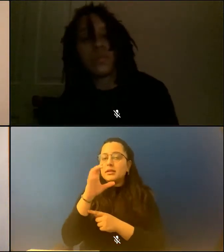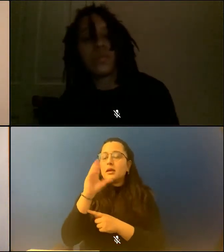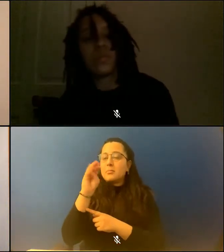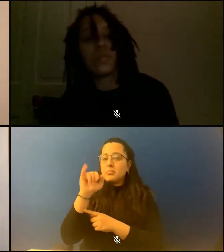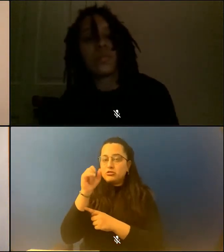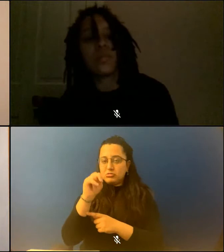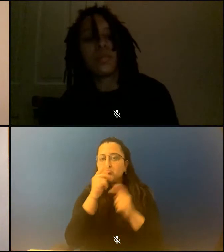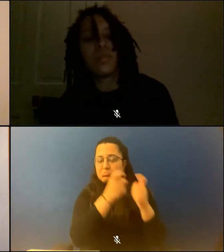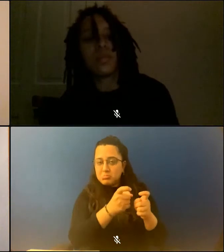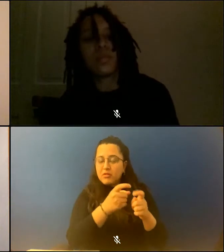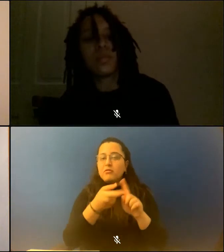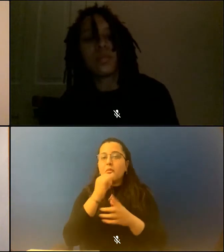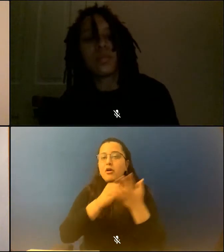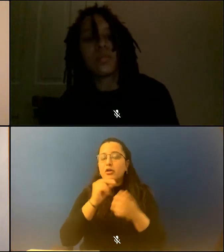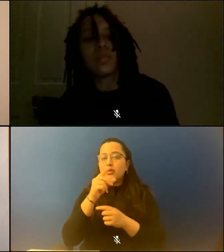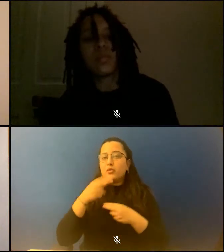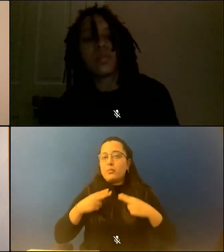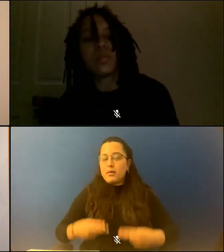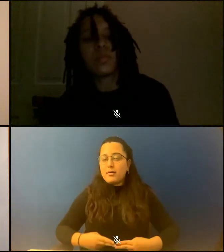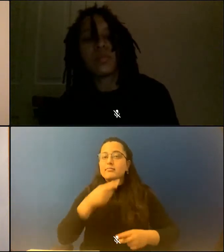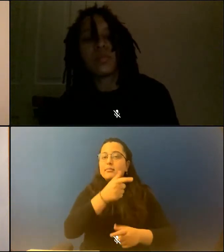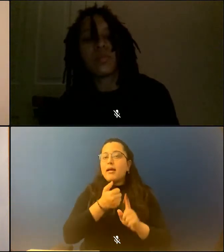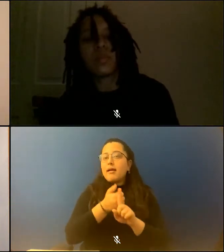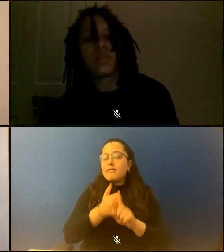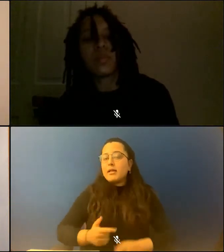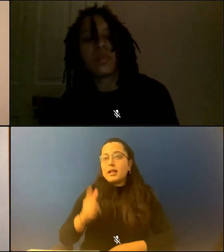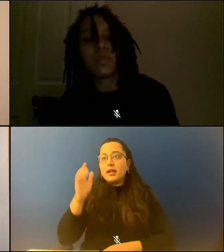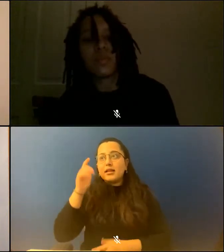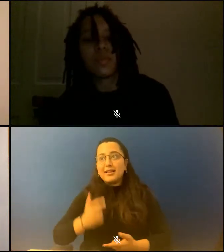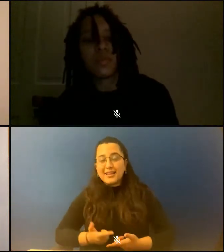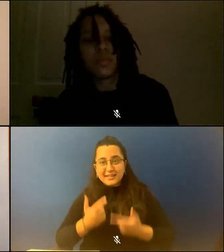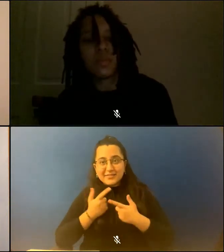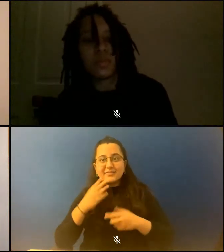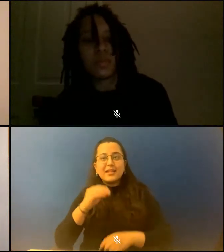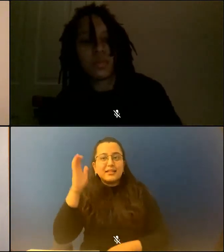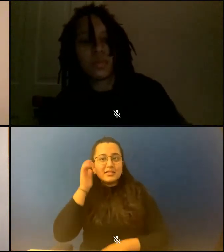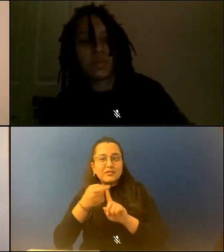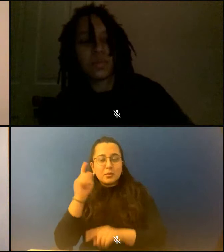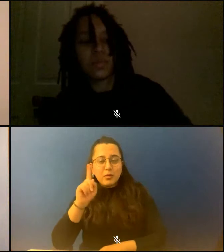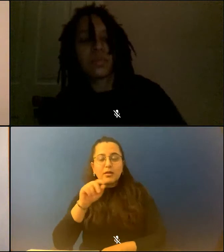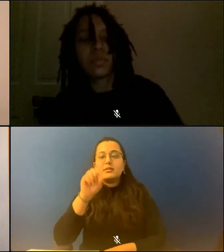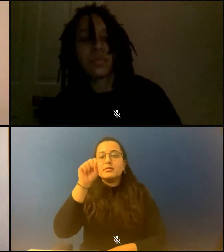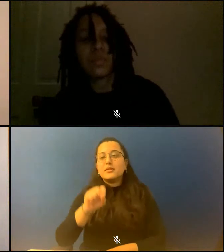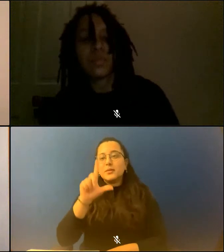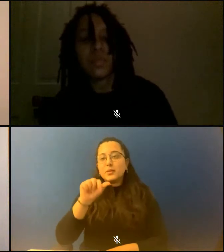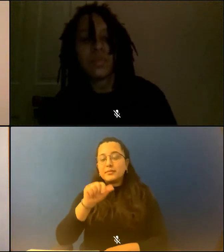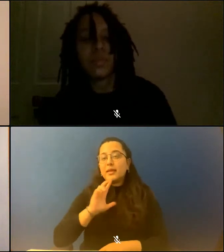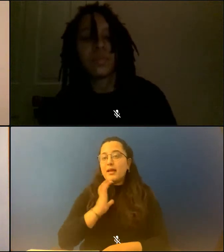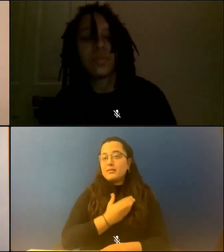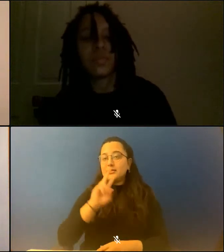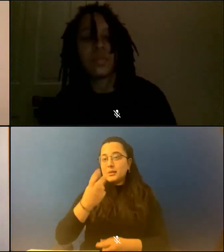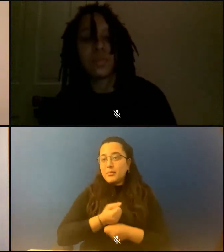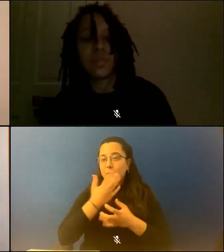Taylor lives and listens in southern Louisiana. Our second poet this evening is Yona Harvey.